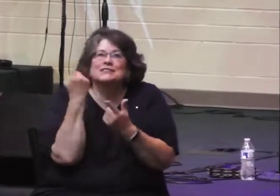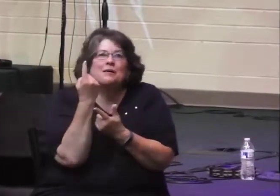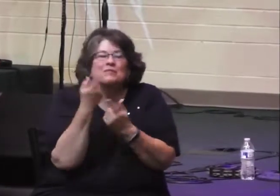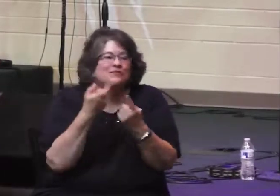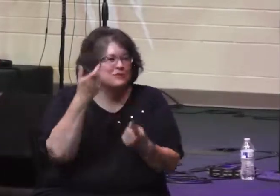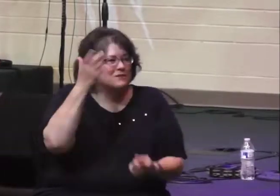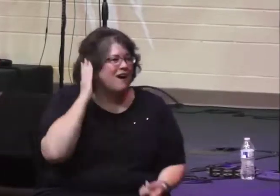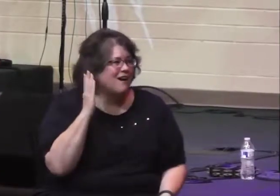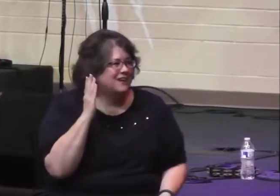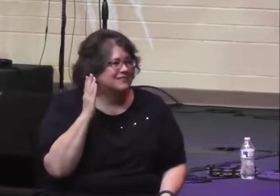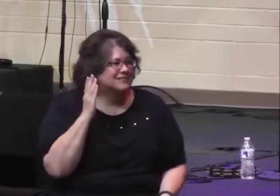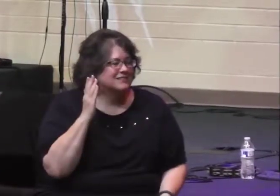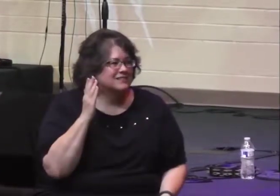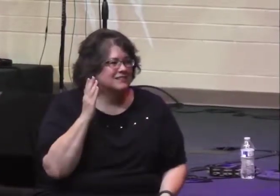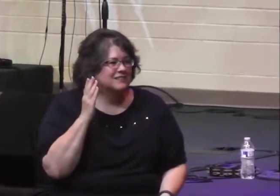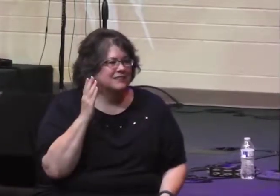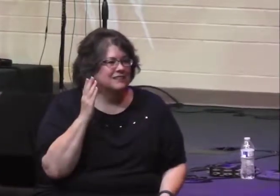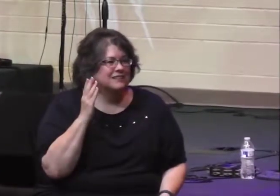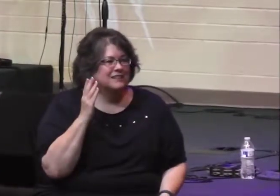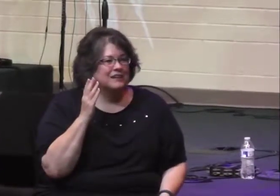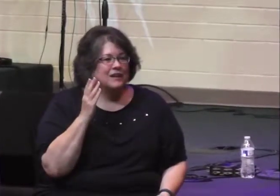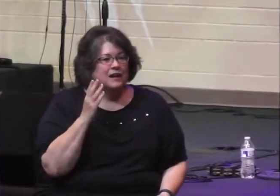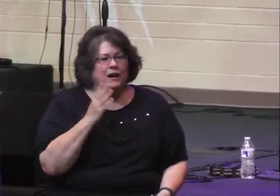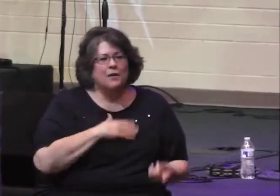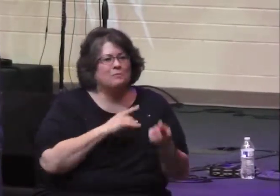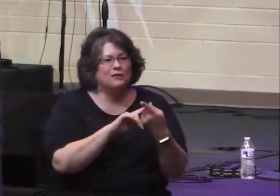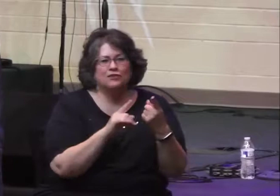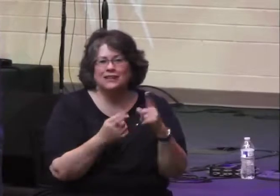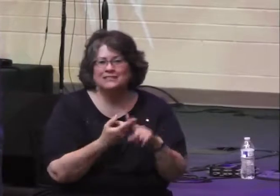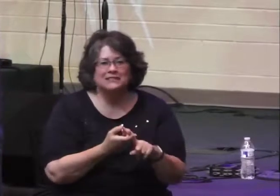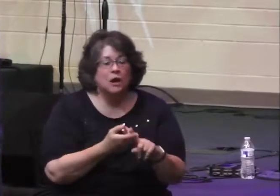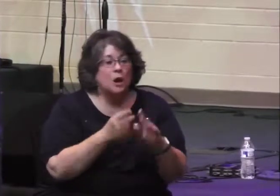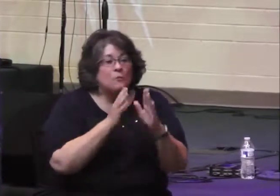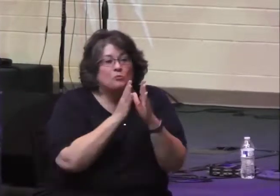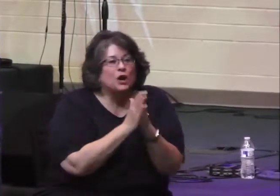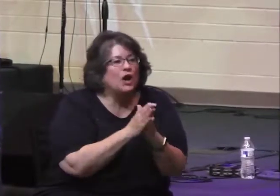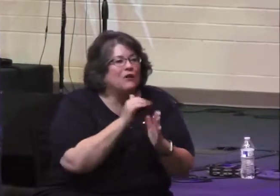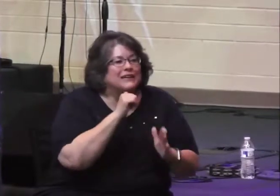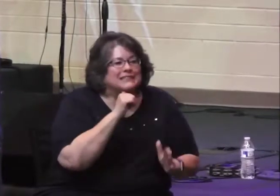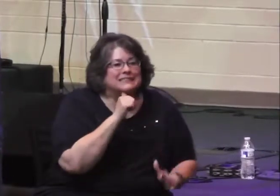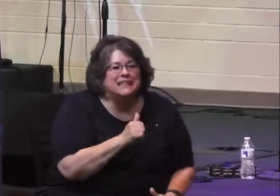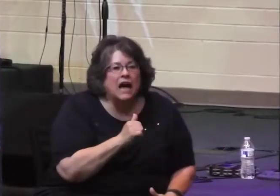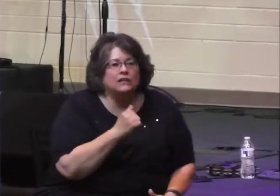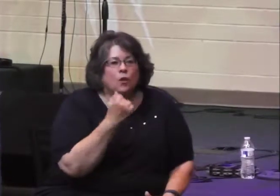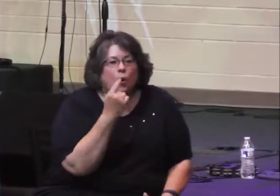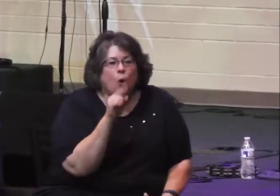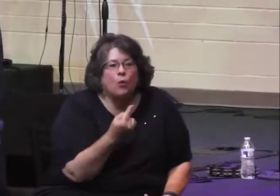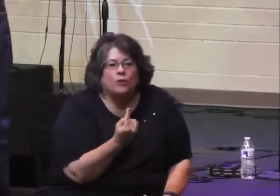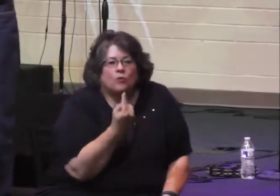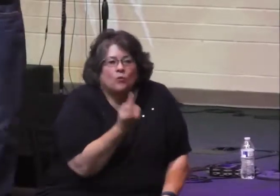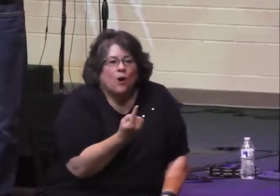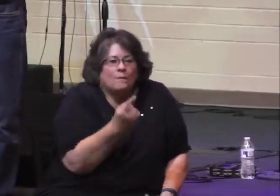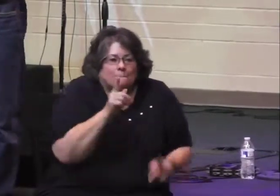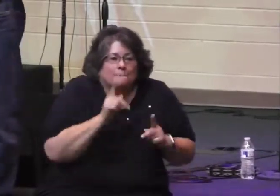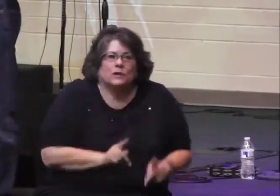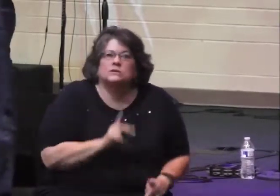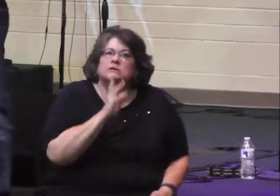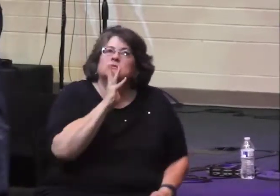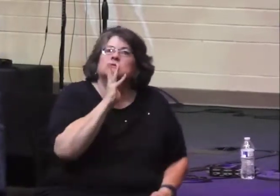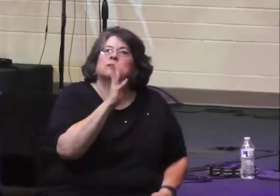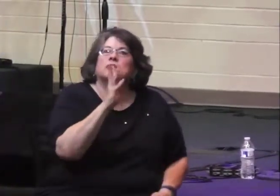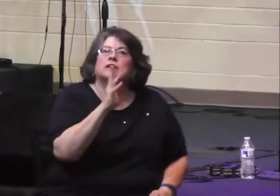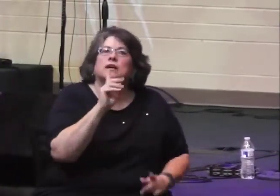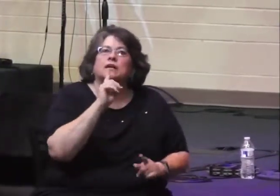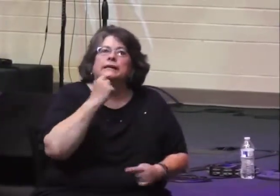God. Friends, prayer is not a monologue where we simply talk at God.